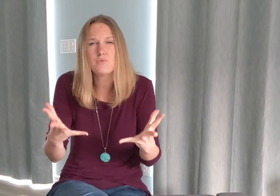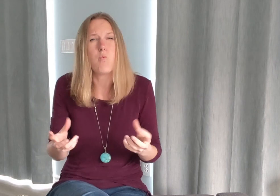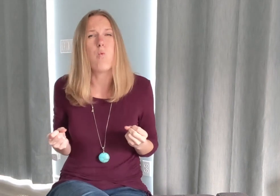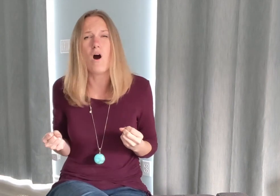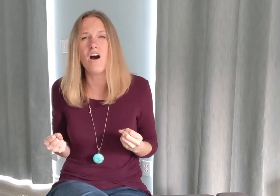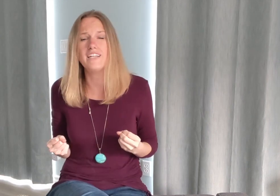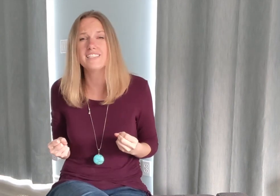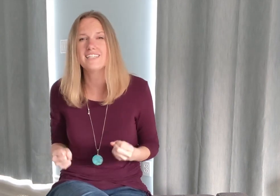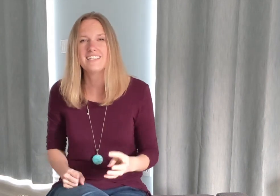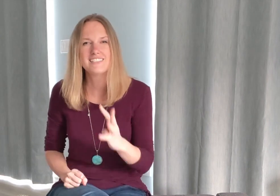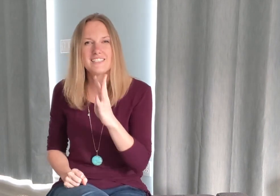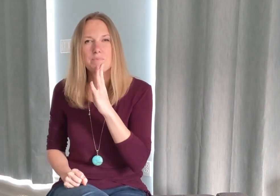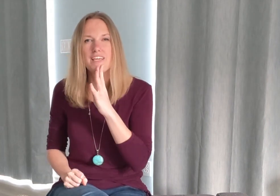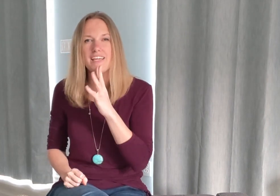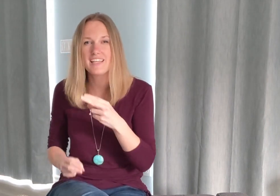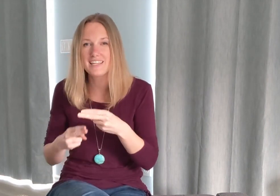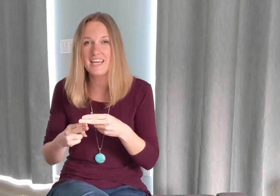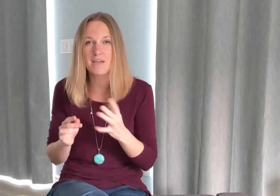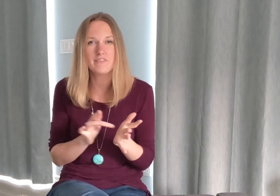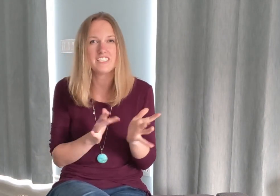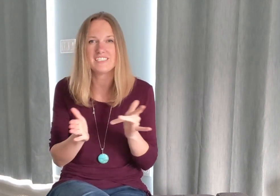want to speak the name of Jesus